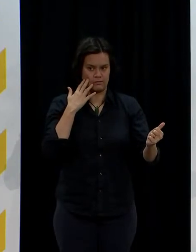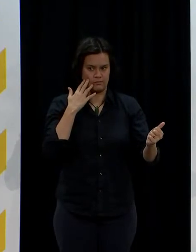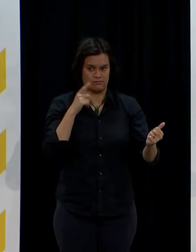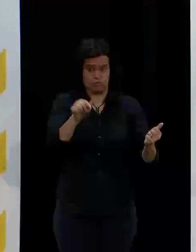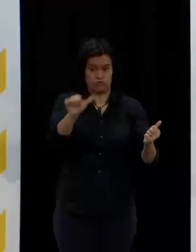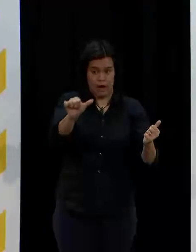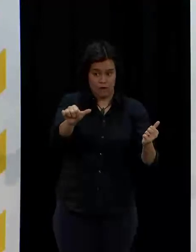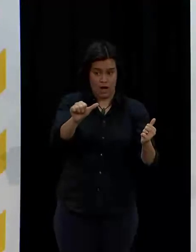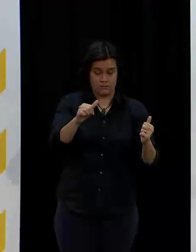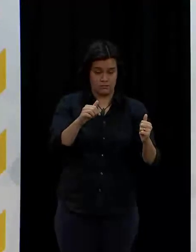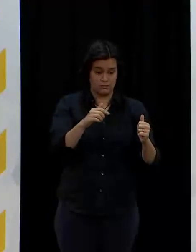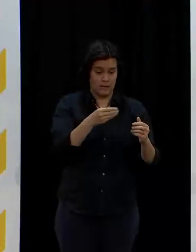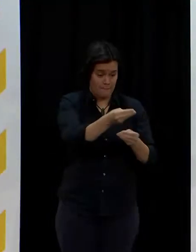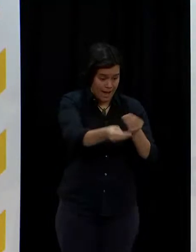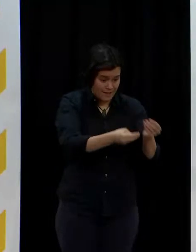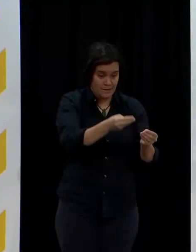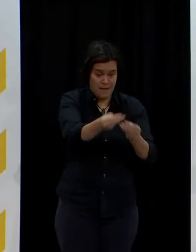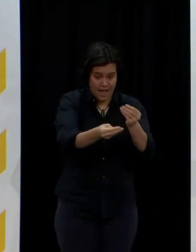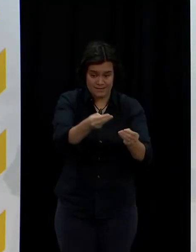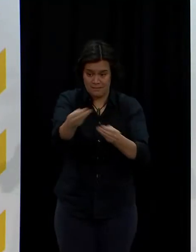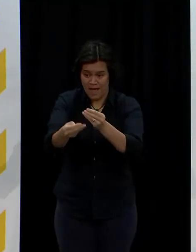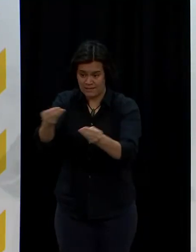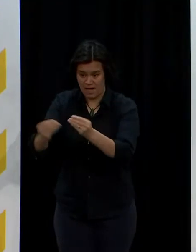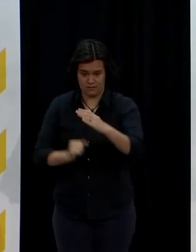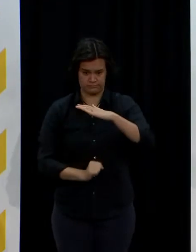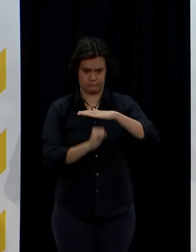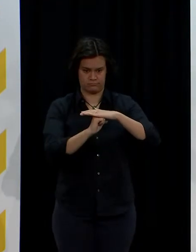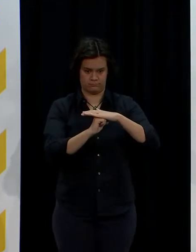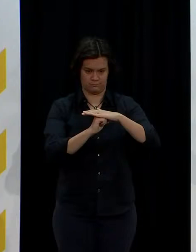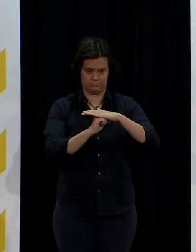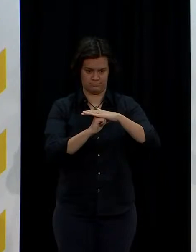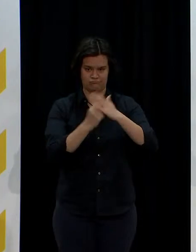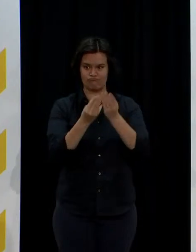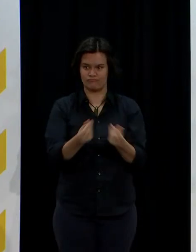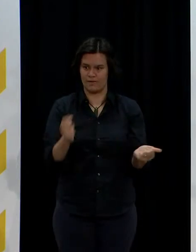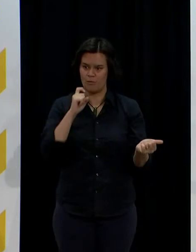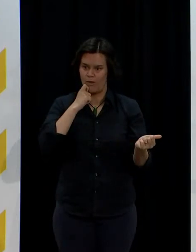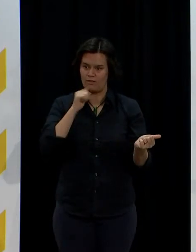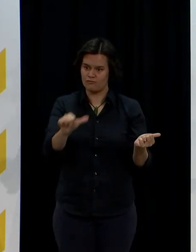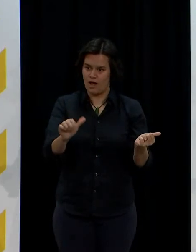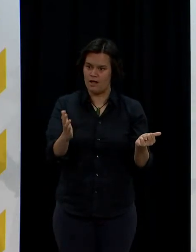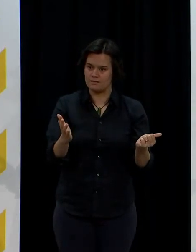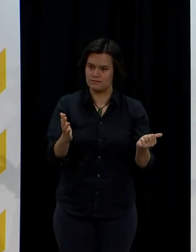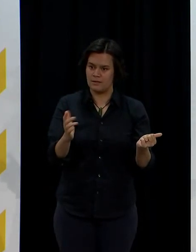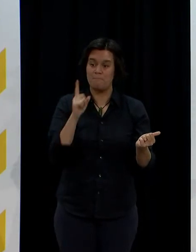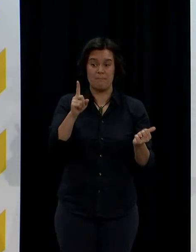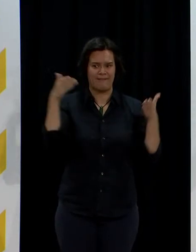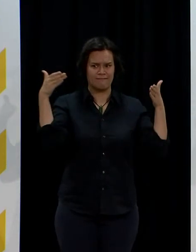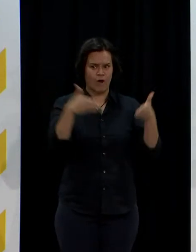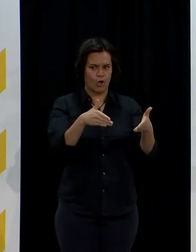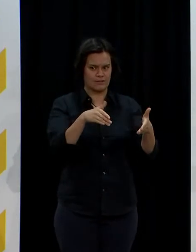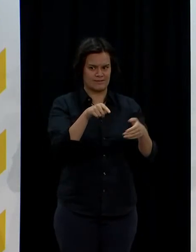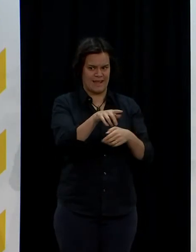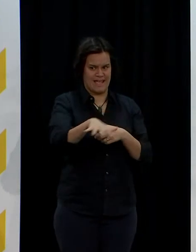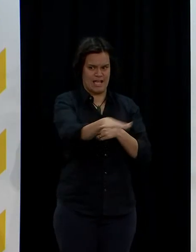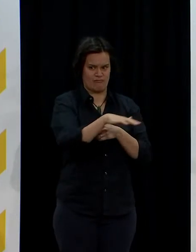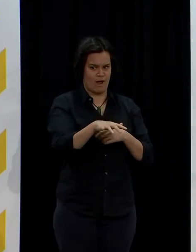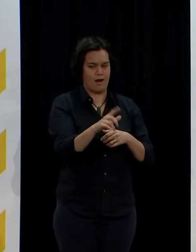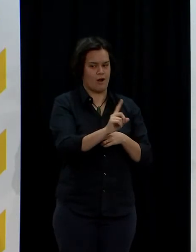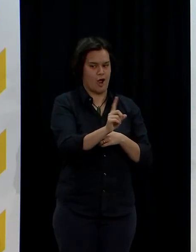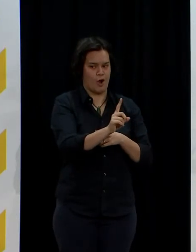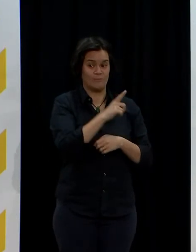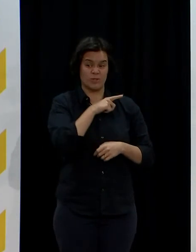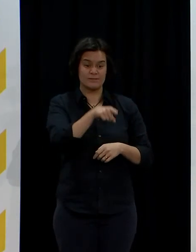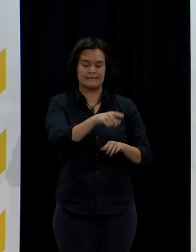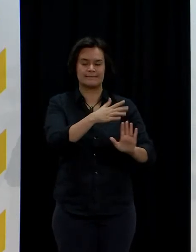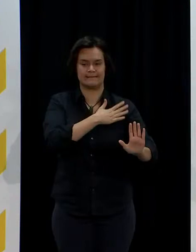where our... that this is the number, and this is where that's likely to finish. But that's really not where our focus is. Our focus is on those other